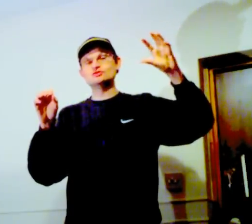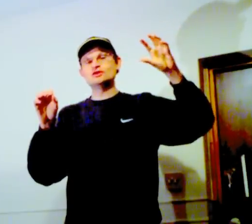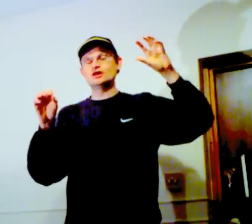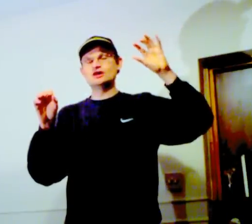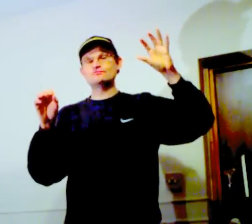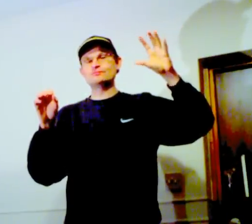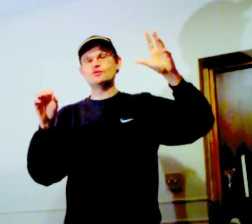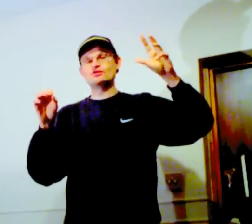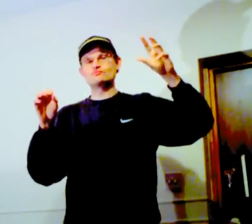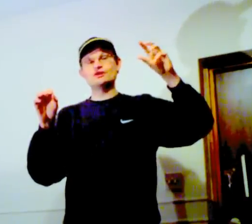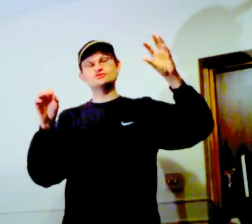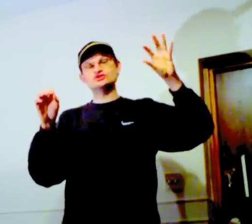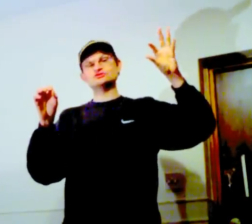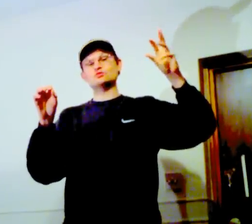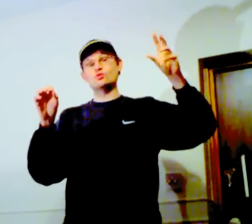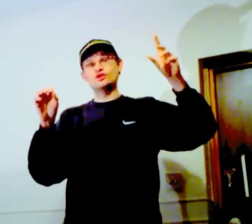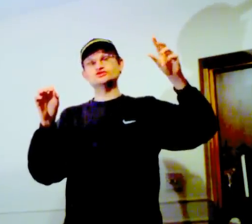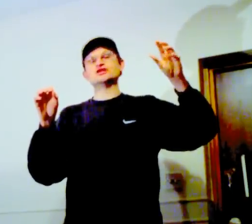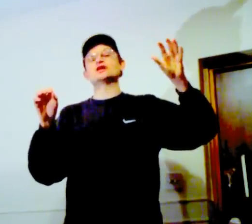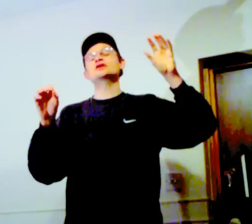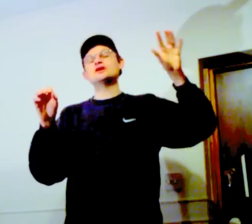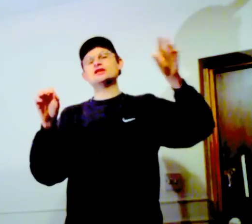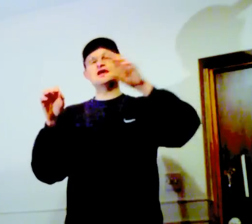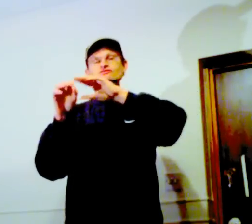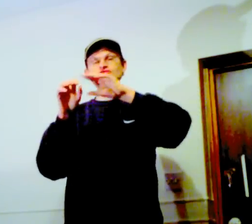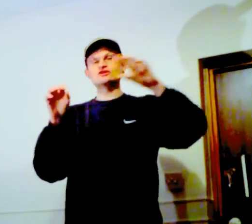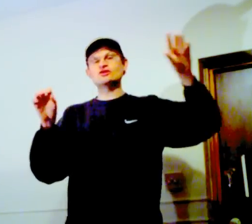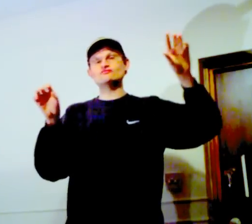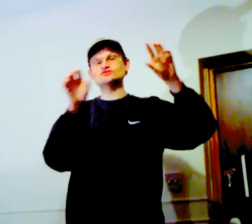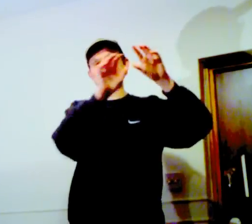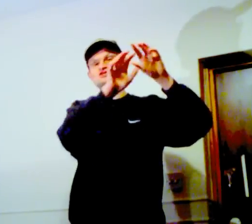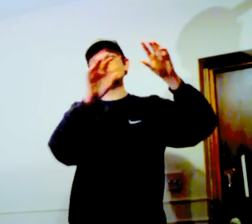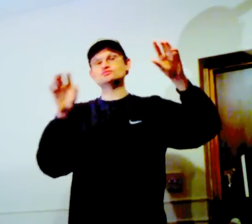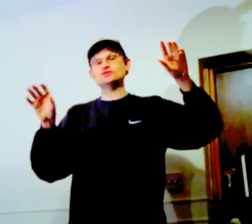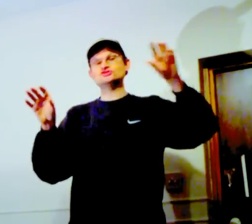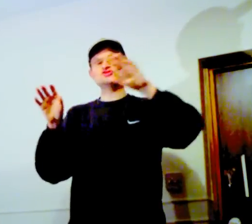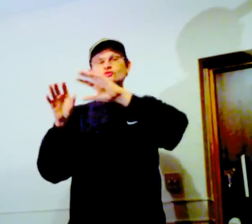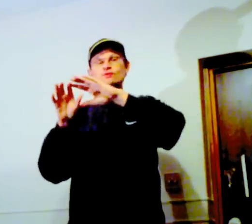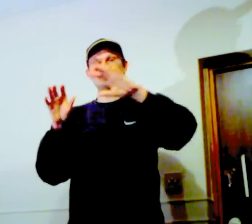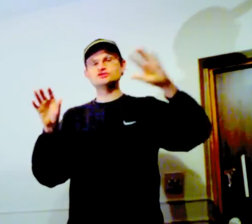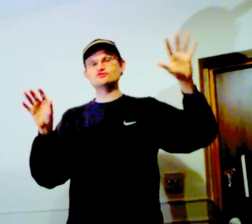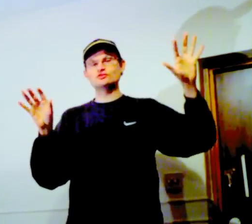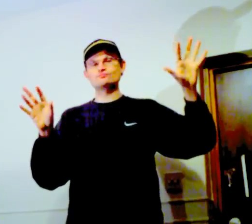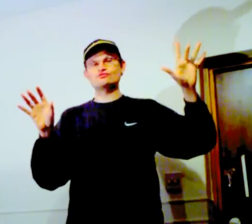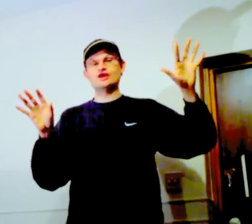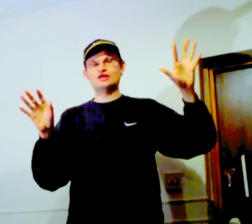the part of the brain which deals with words again, and you have this, like, conversation between these two parts of your brain.